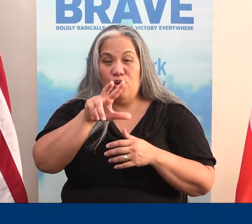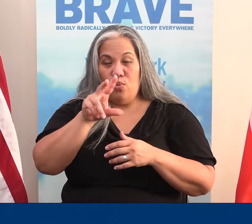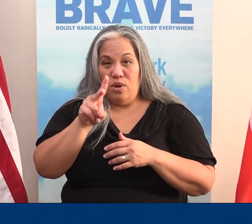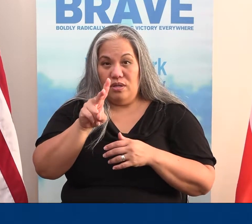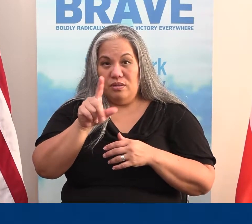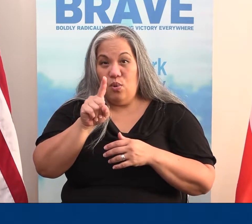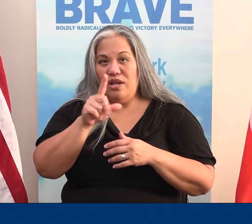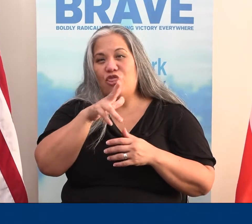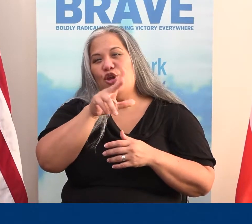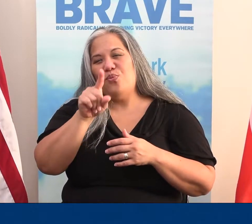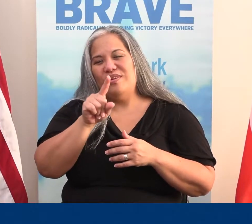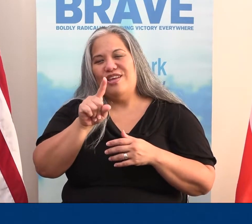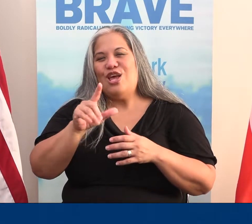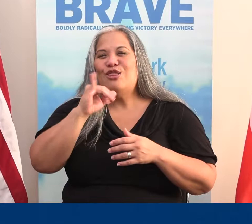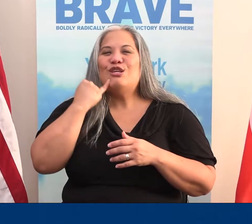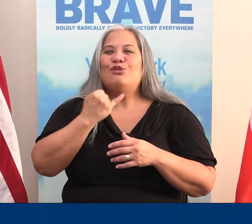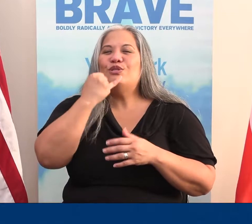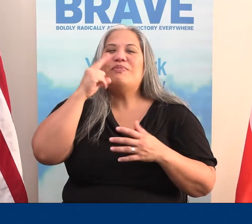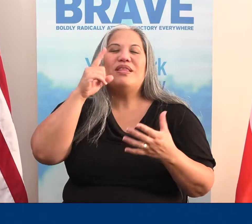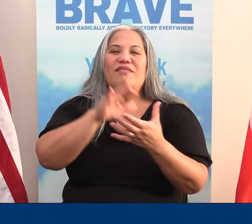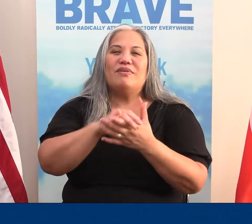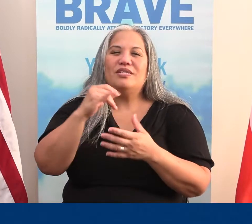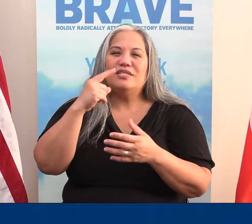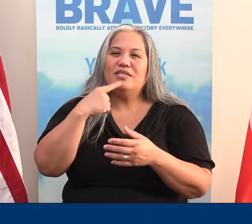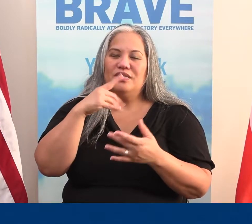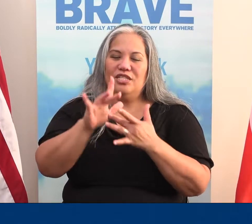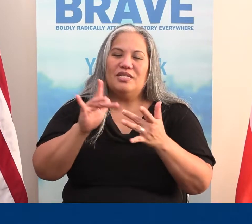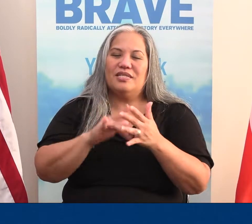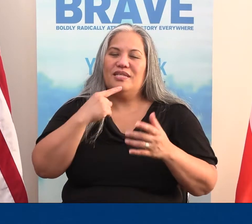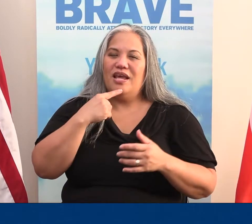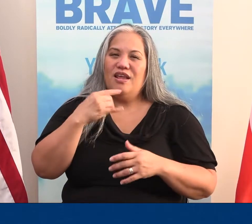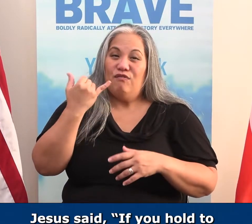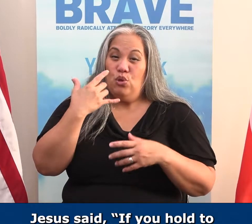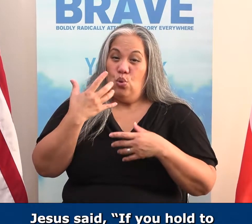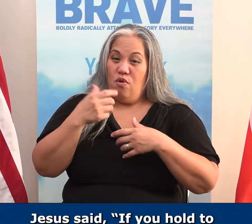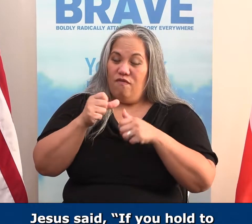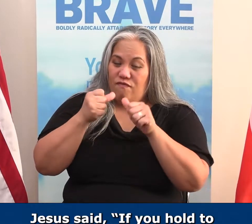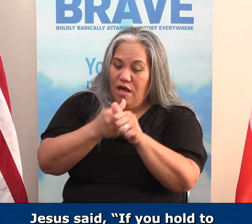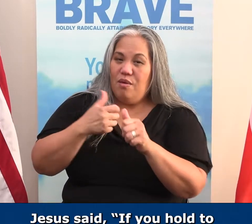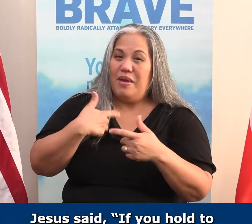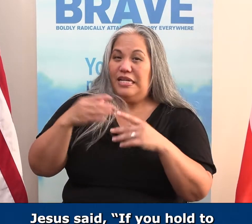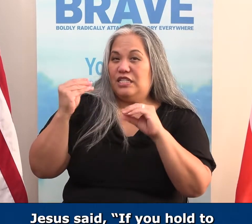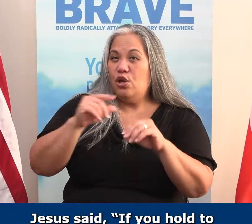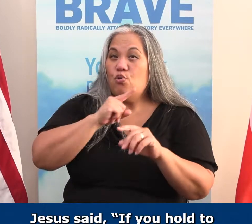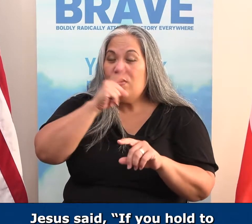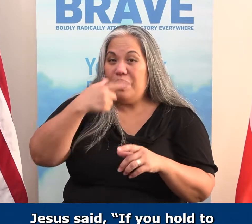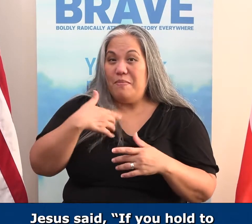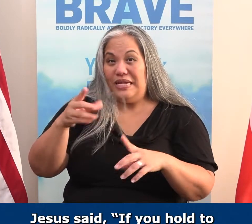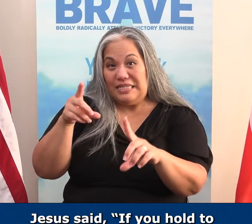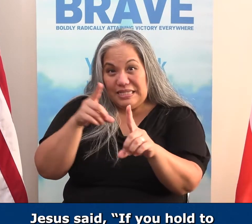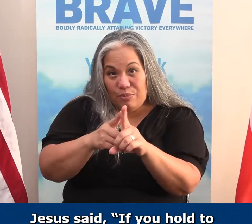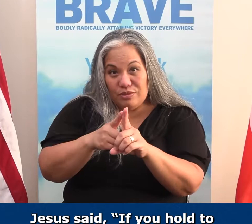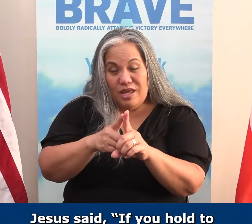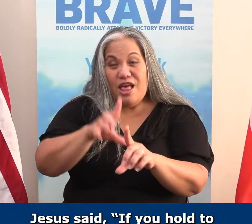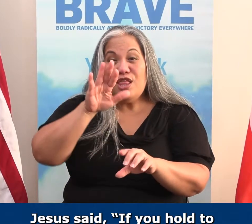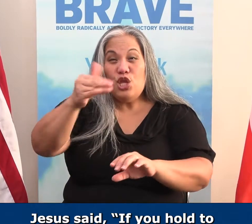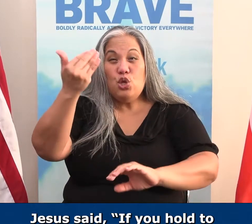beginning in verse 31. To the Jews that believed Him, Jesus said, If you hold to My teaching, you are really My